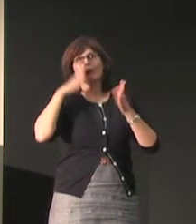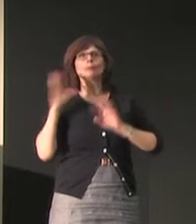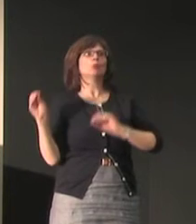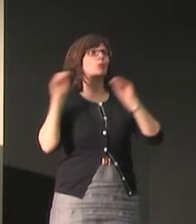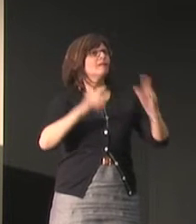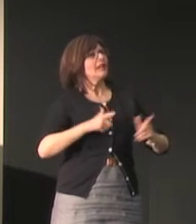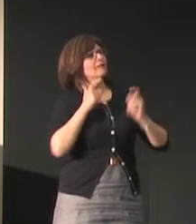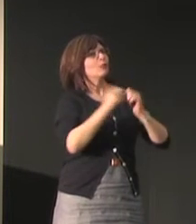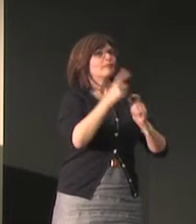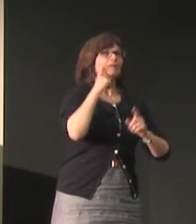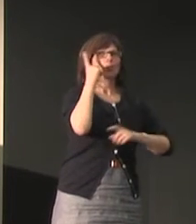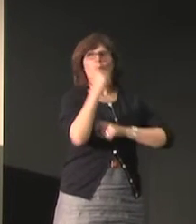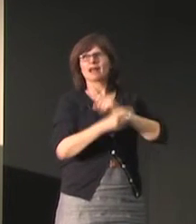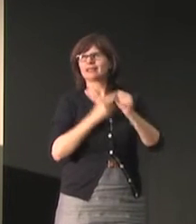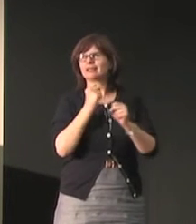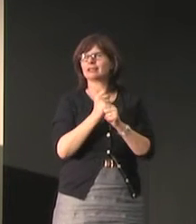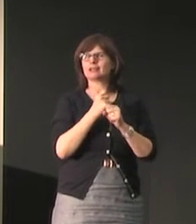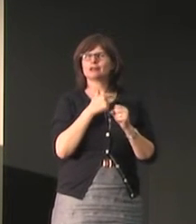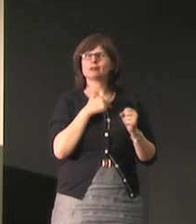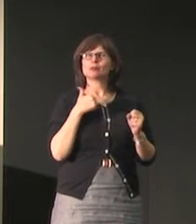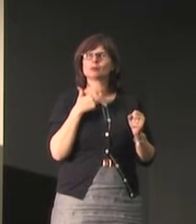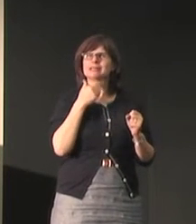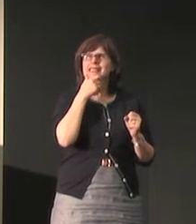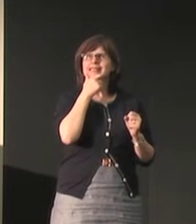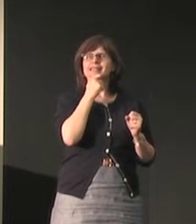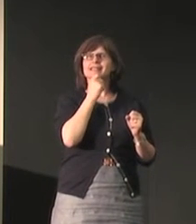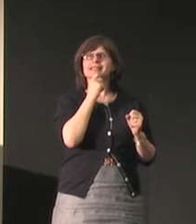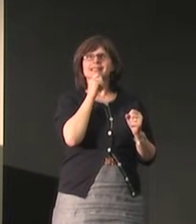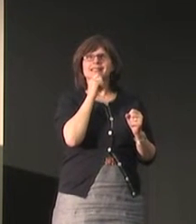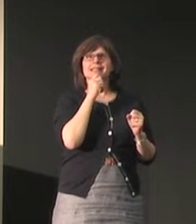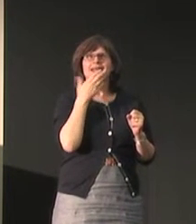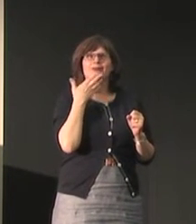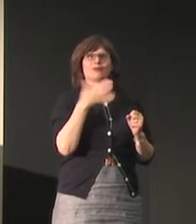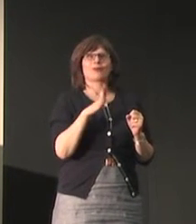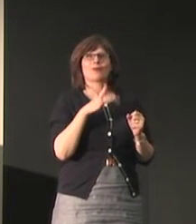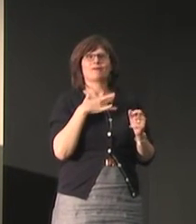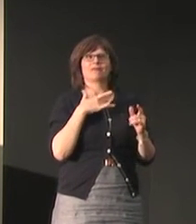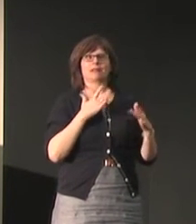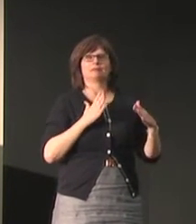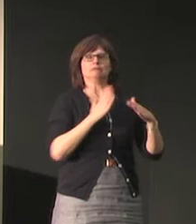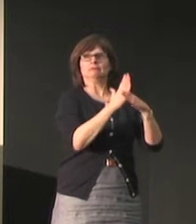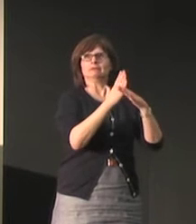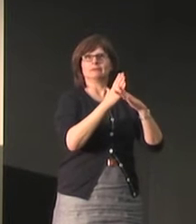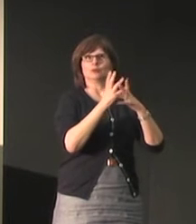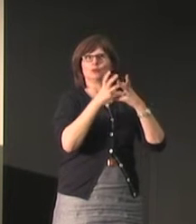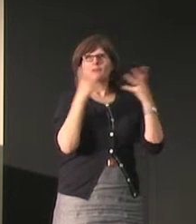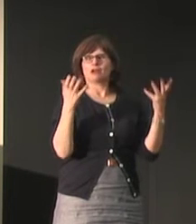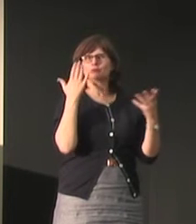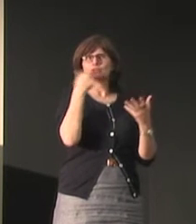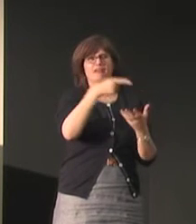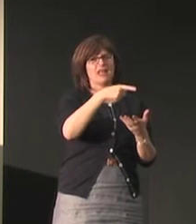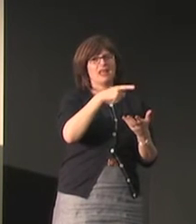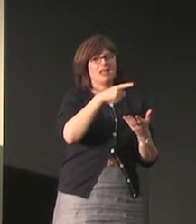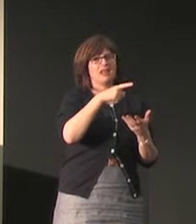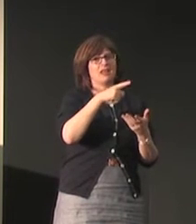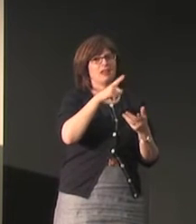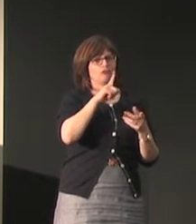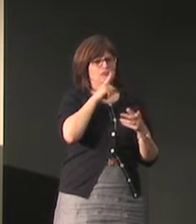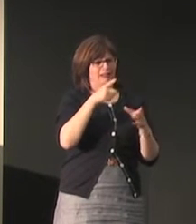reflection on our part you know, for me to say, are we doing the right thing you know, is our approach right here you know, have we interfered with them